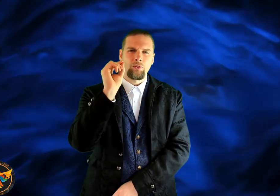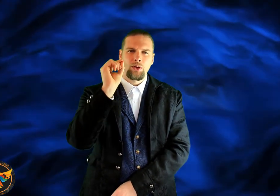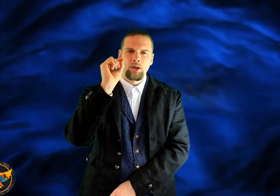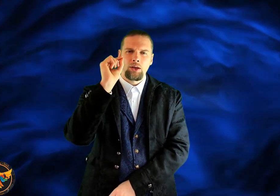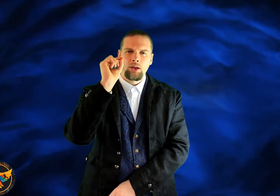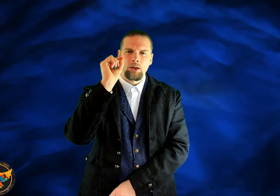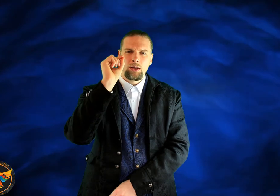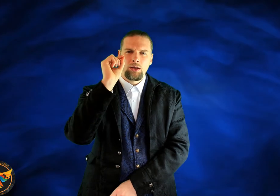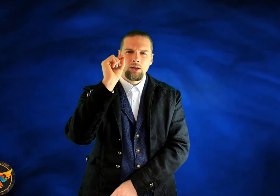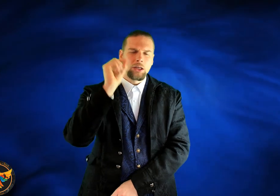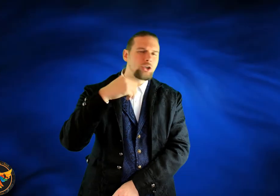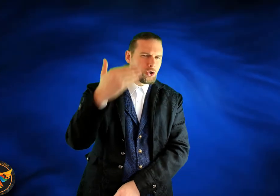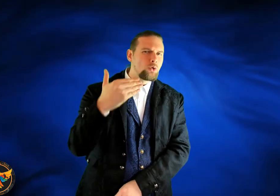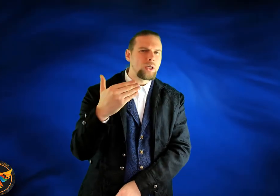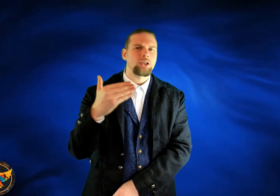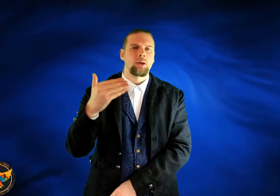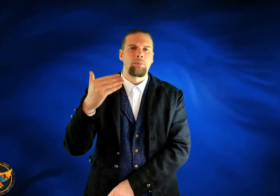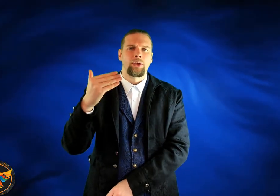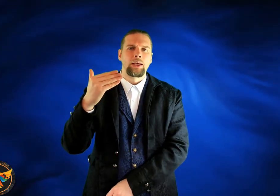in doing something.